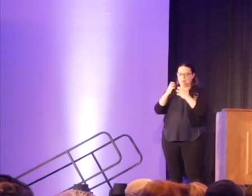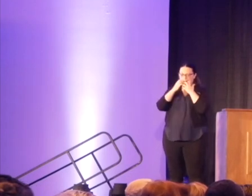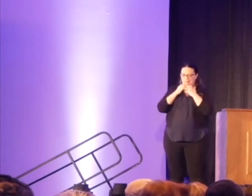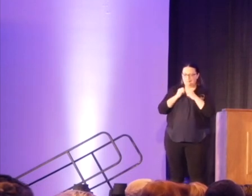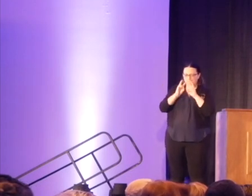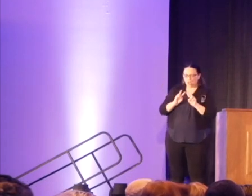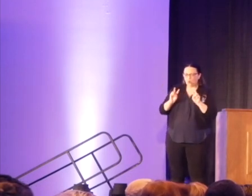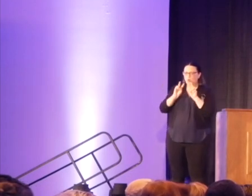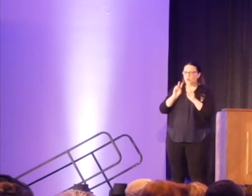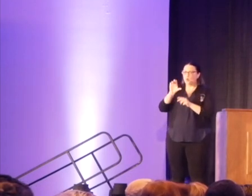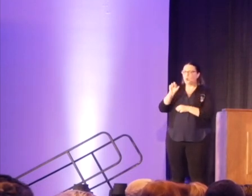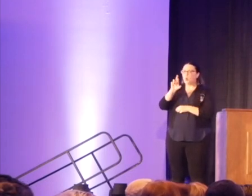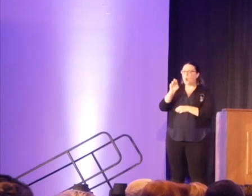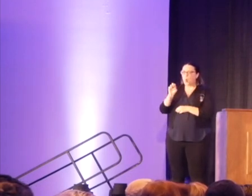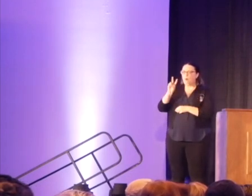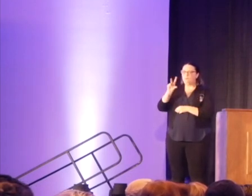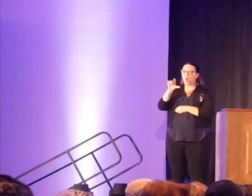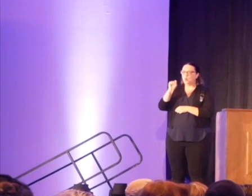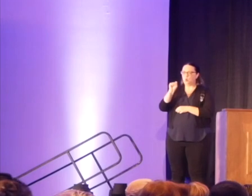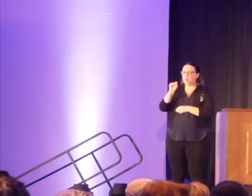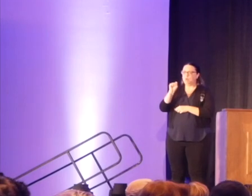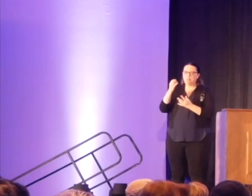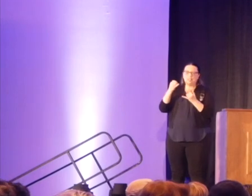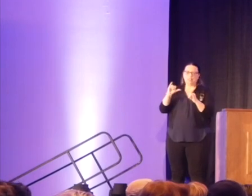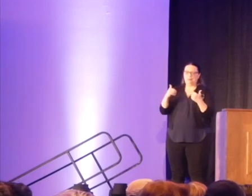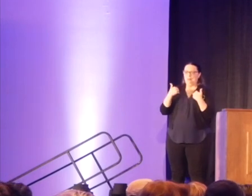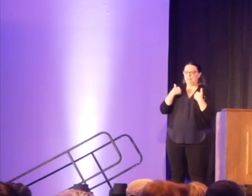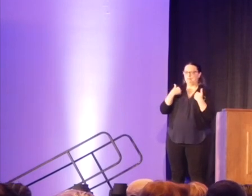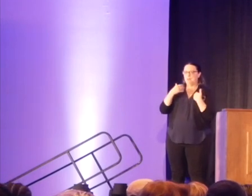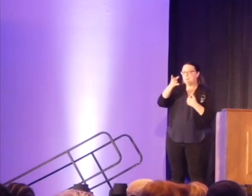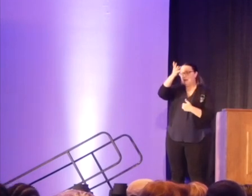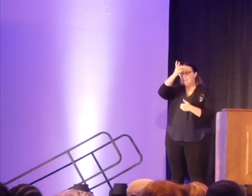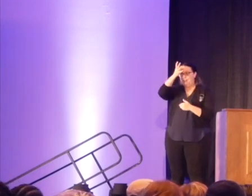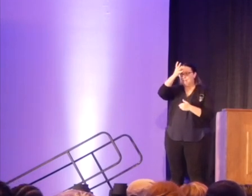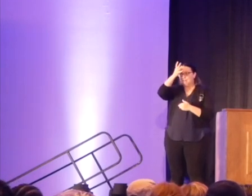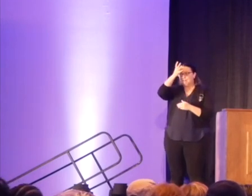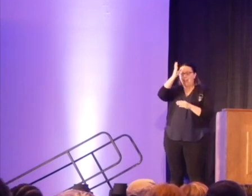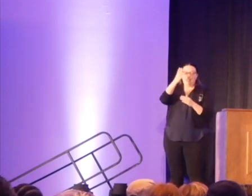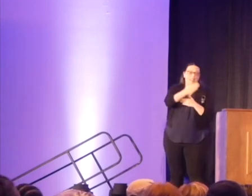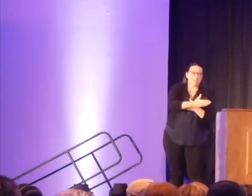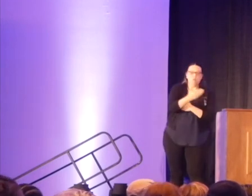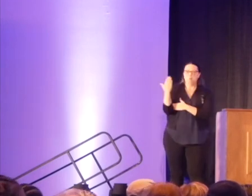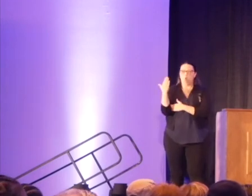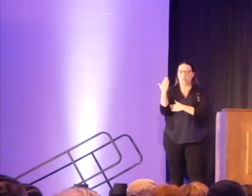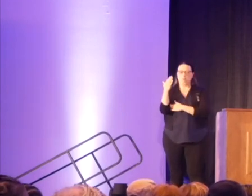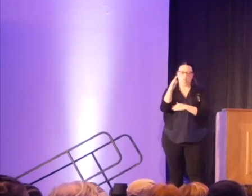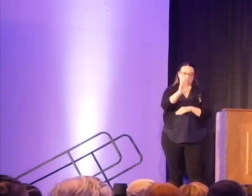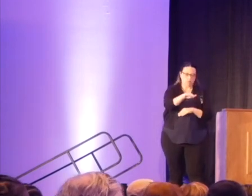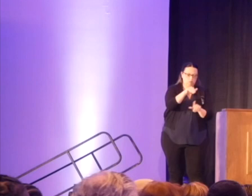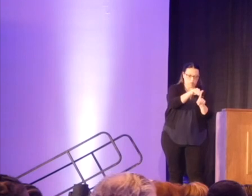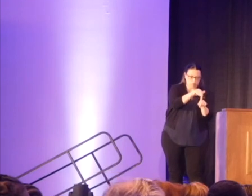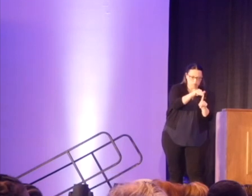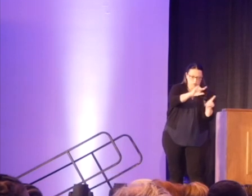served me. My dad knocked on our door every morning to go to school. You're showing up, you're going to school,